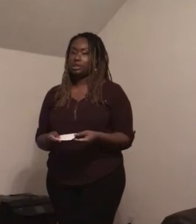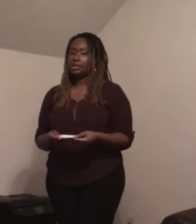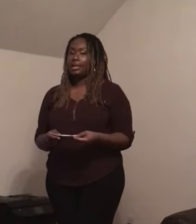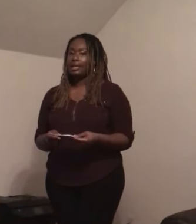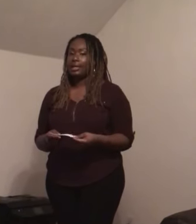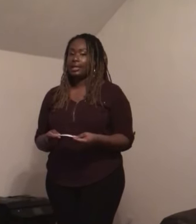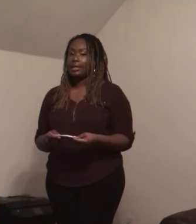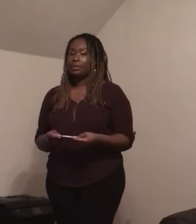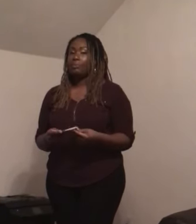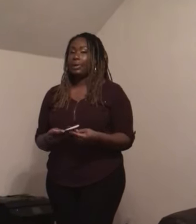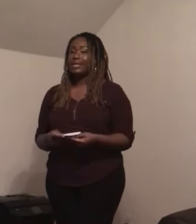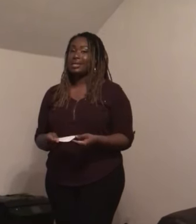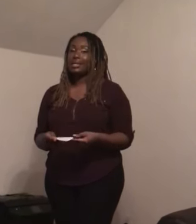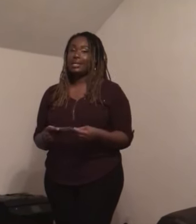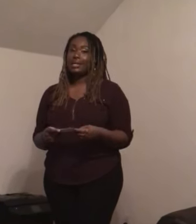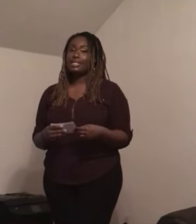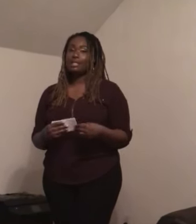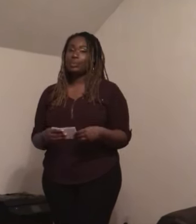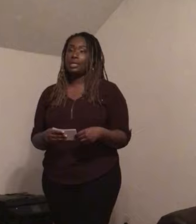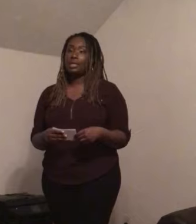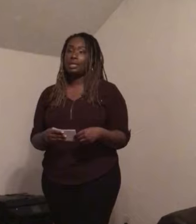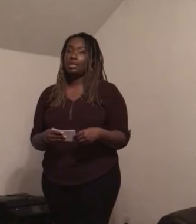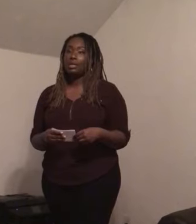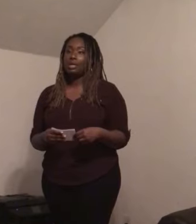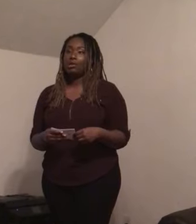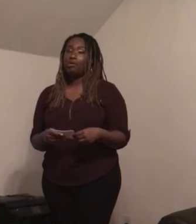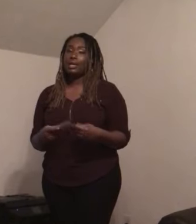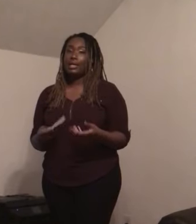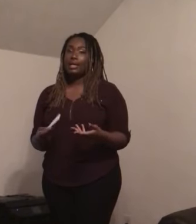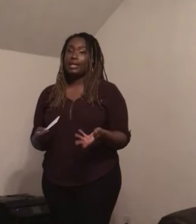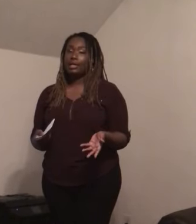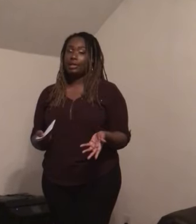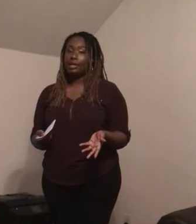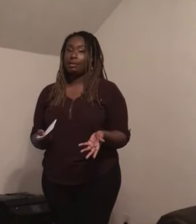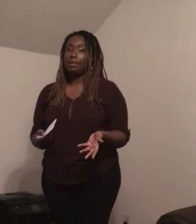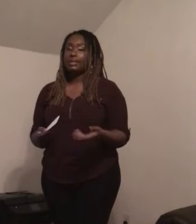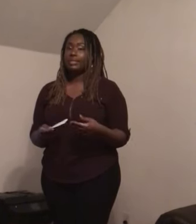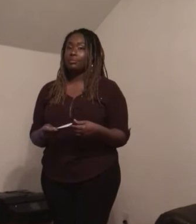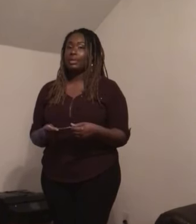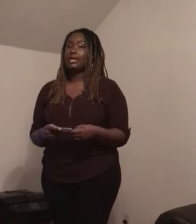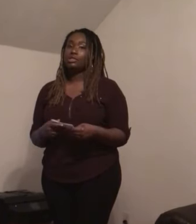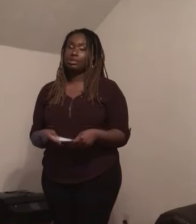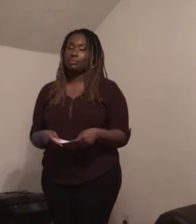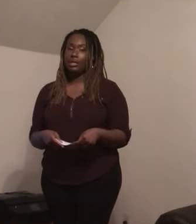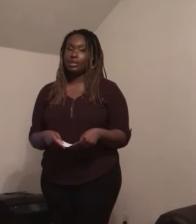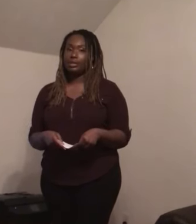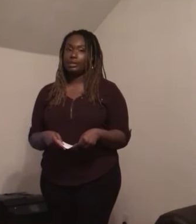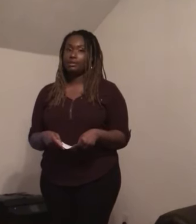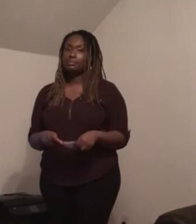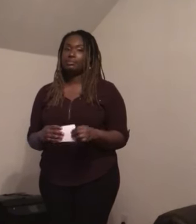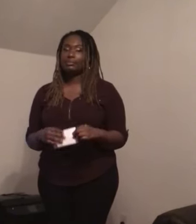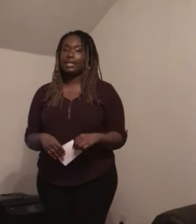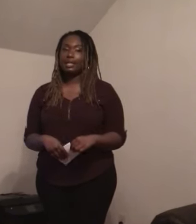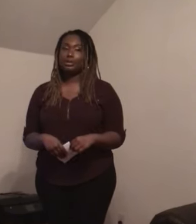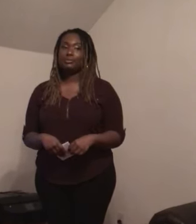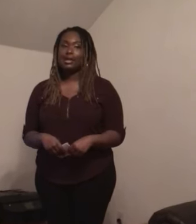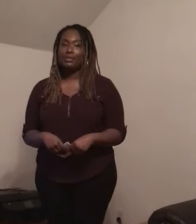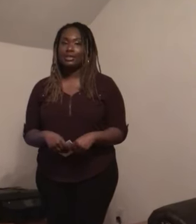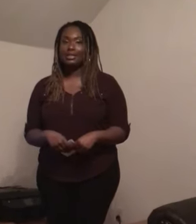And because I can't speak or I can't hear you, does it mean I shouldn't be heard. Thank you. Have a good